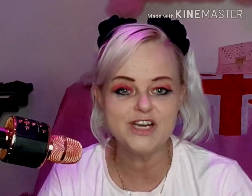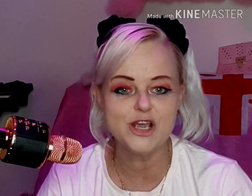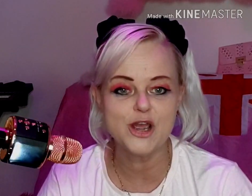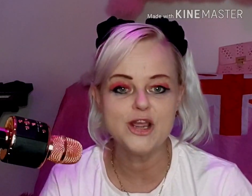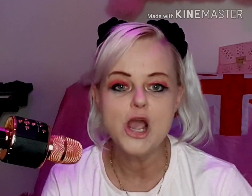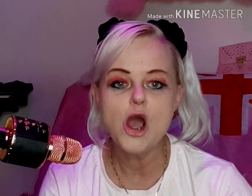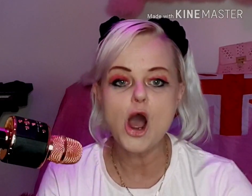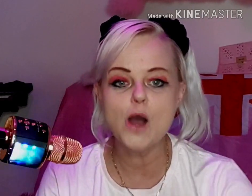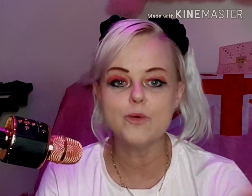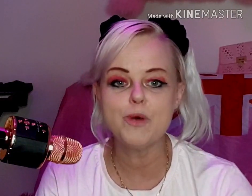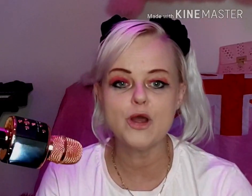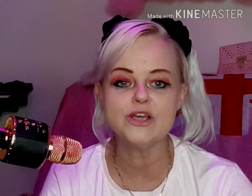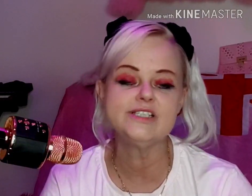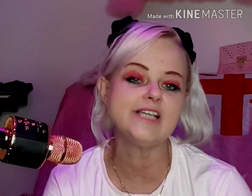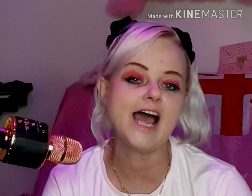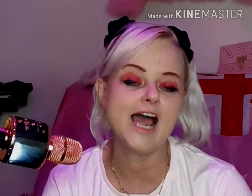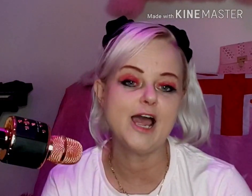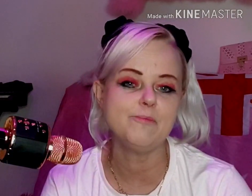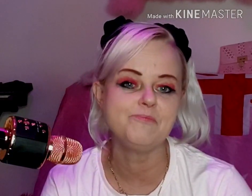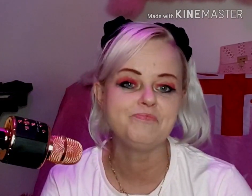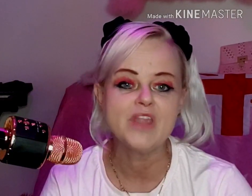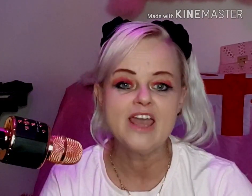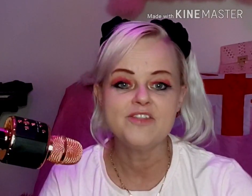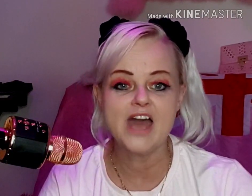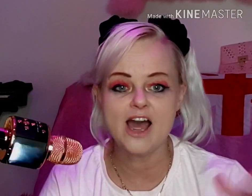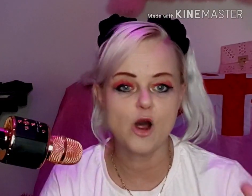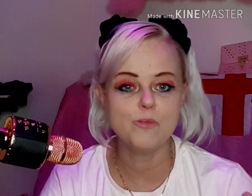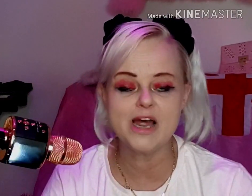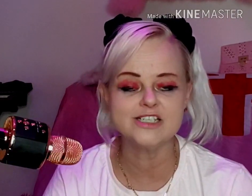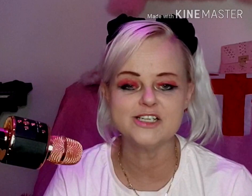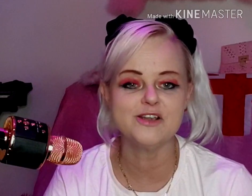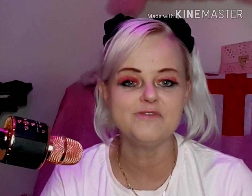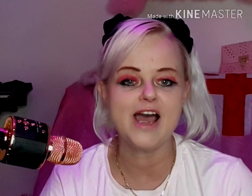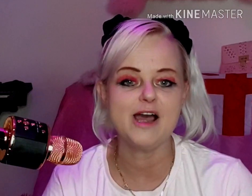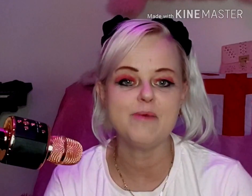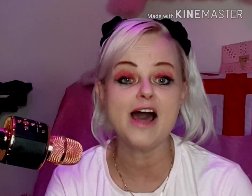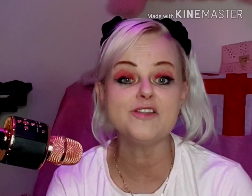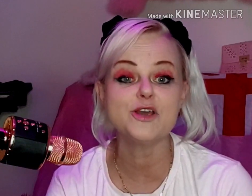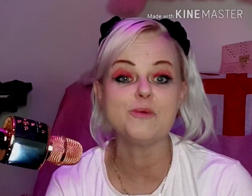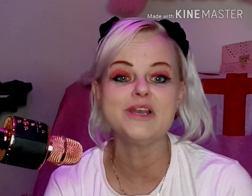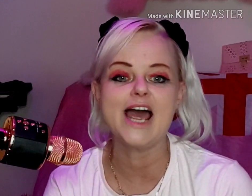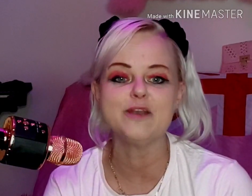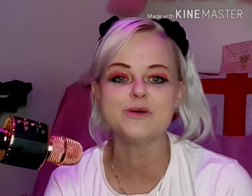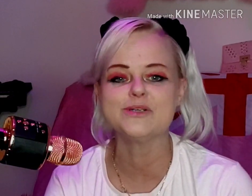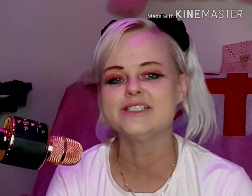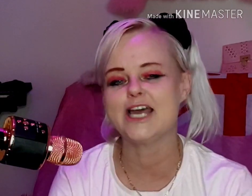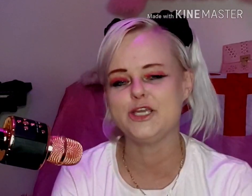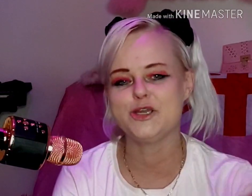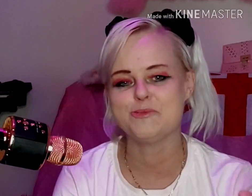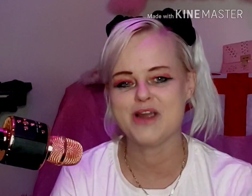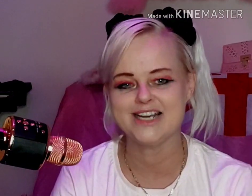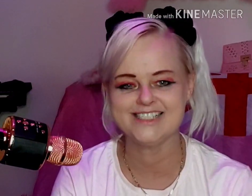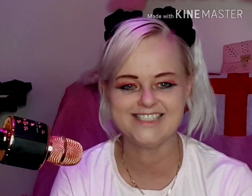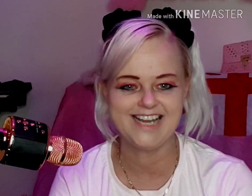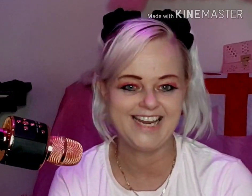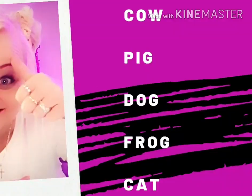video I will post a whole bunch of other common animals that you can practice later.